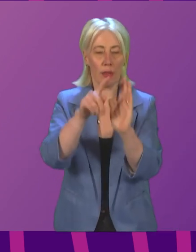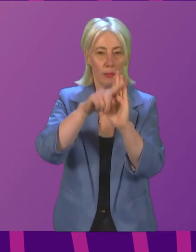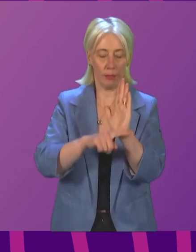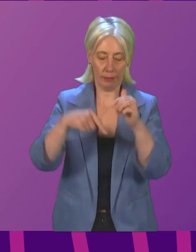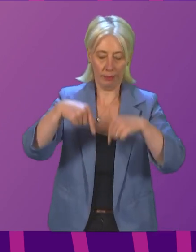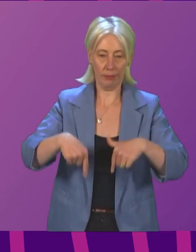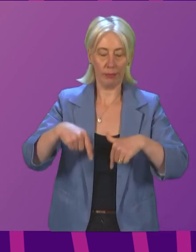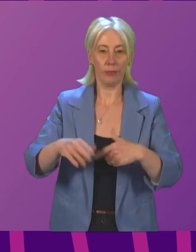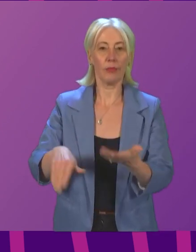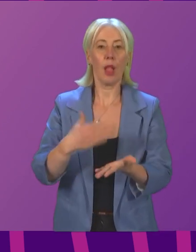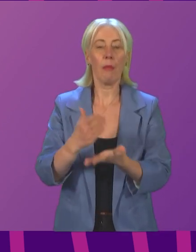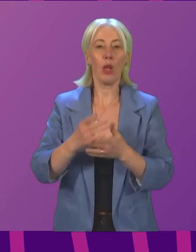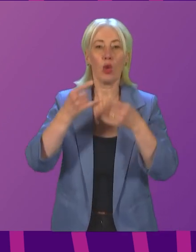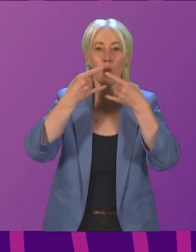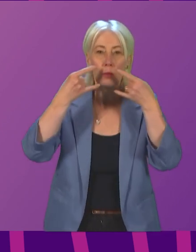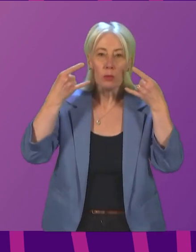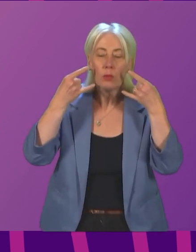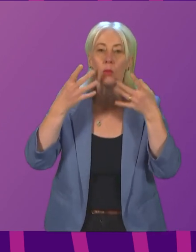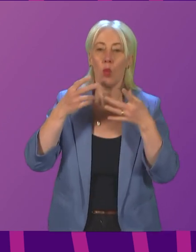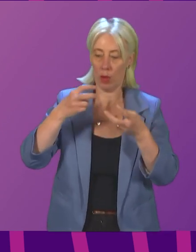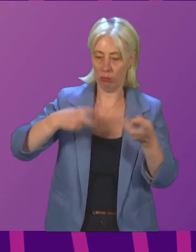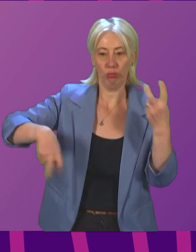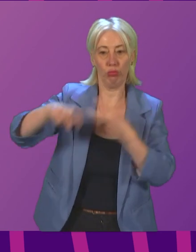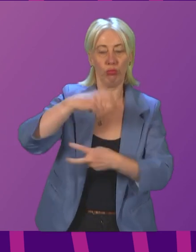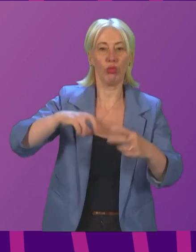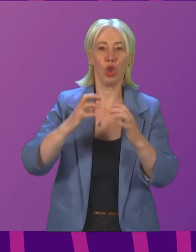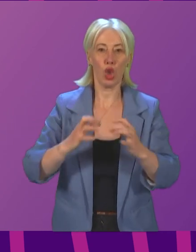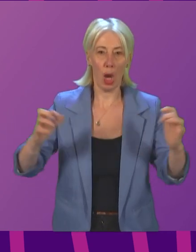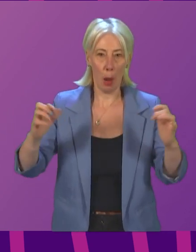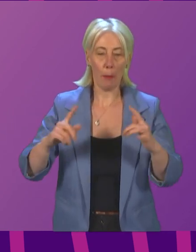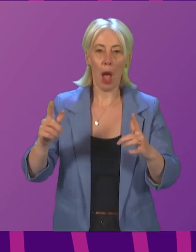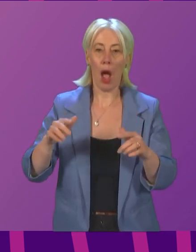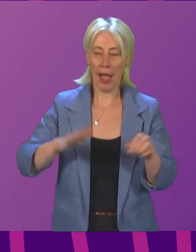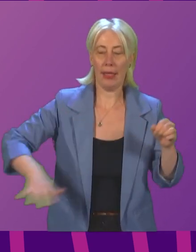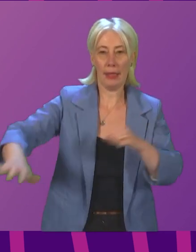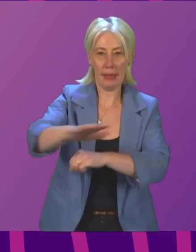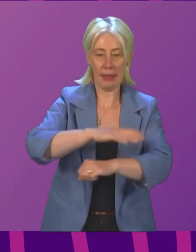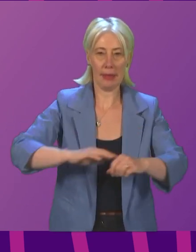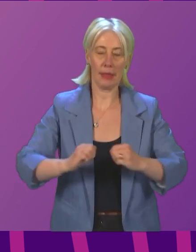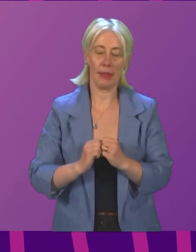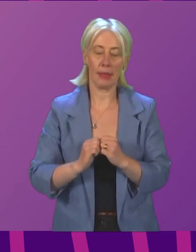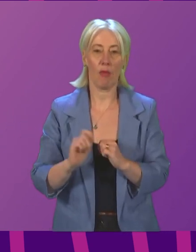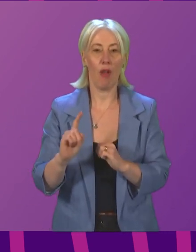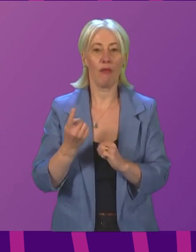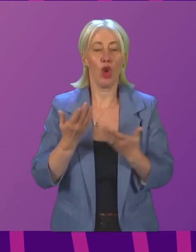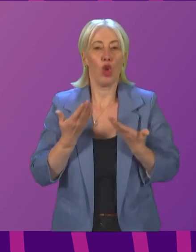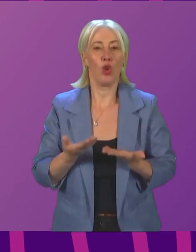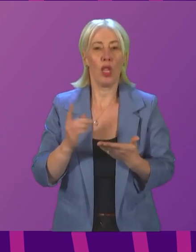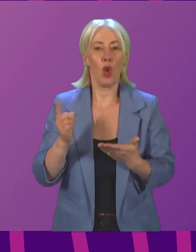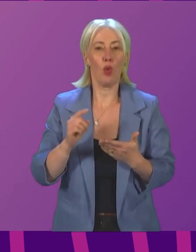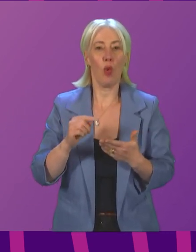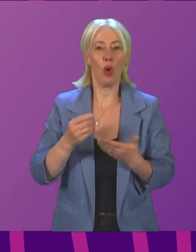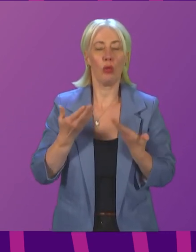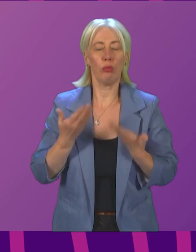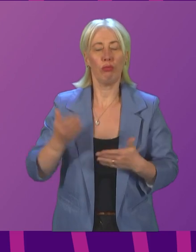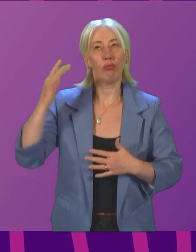when moving around the Chamber and across the Holyrood campus? The first item of business this afternoon is time for reflection, and our time